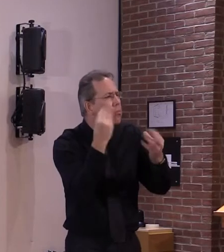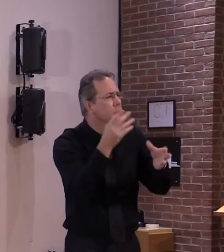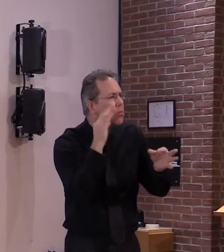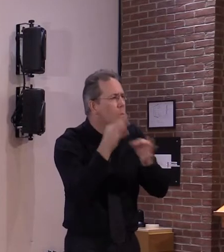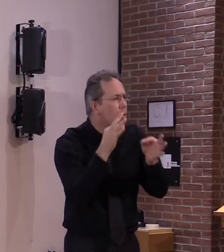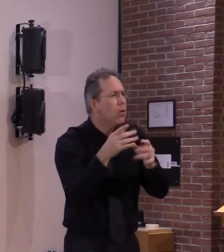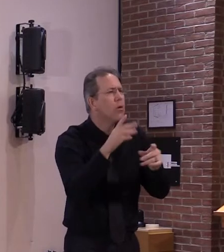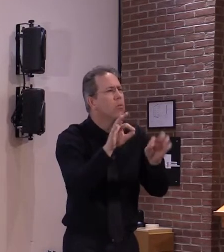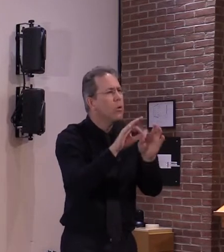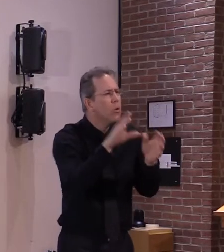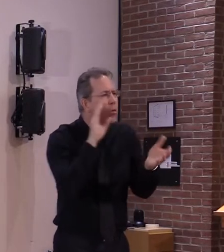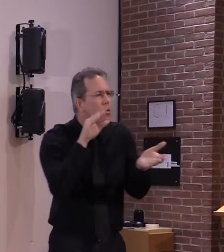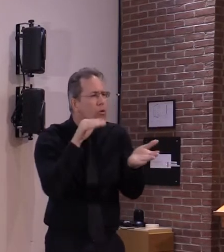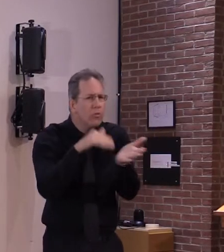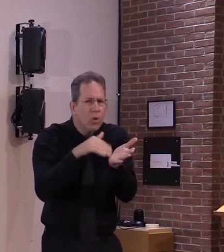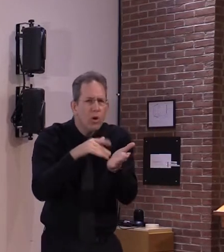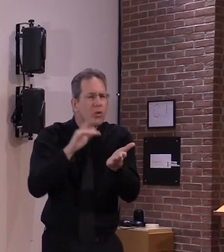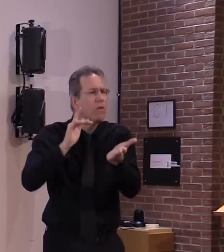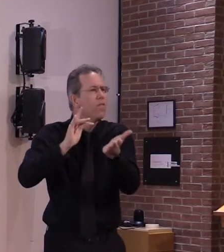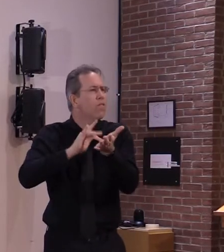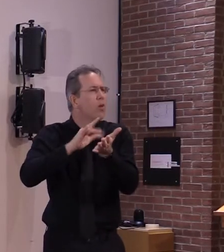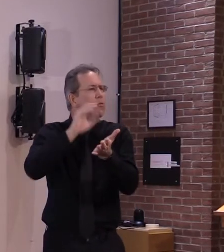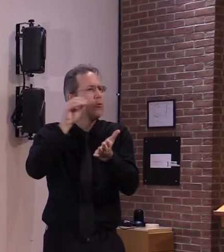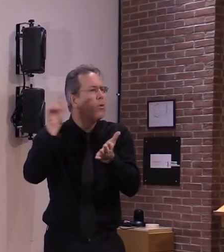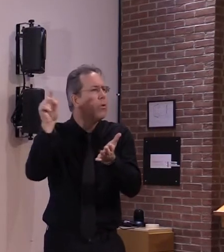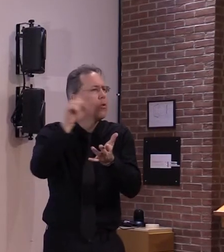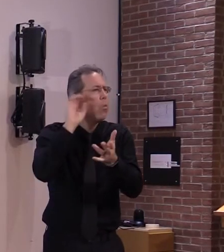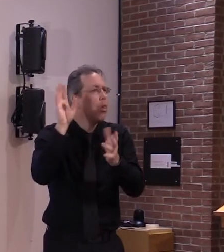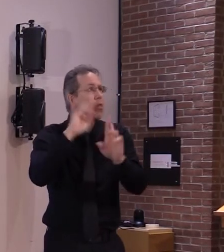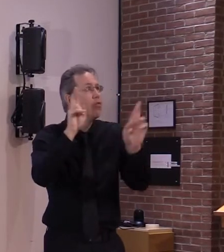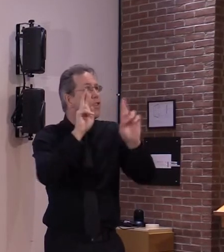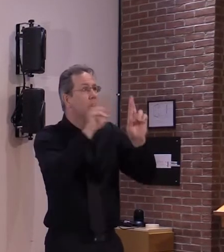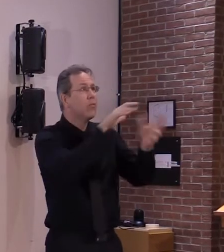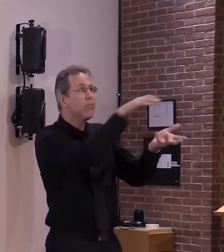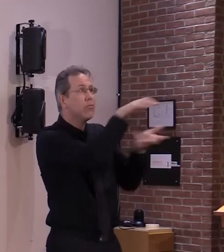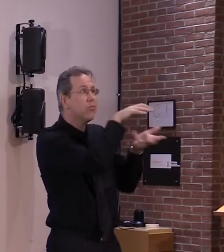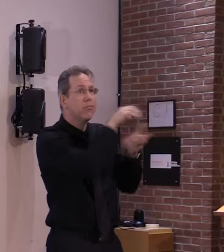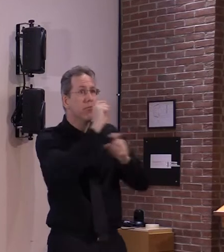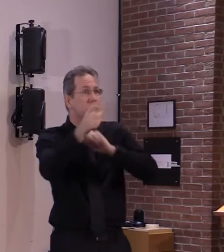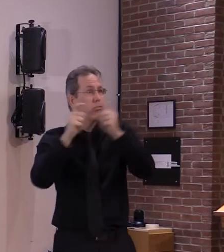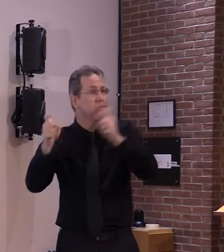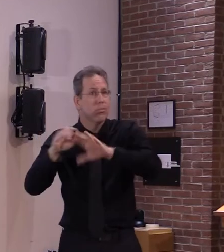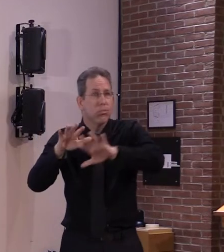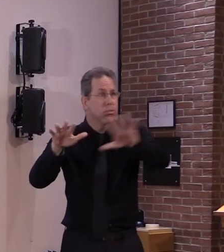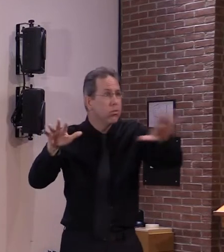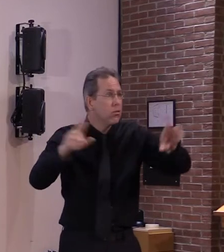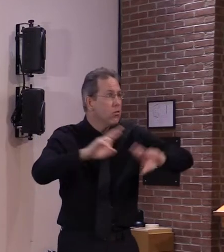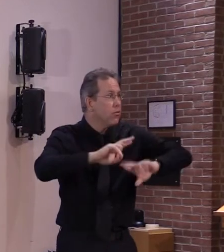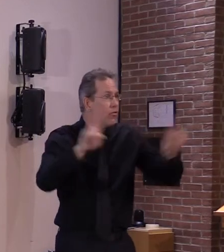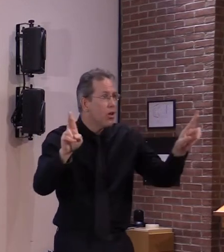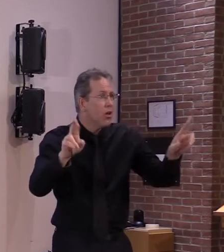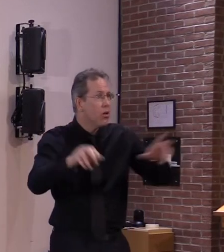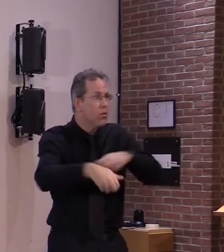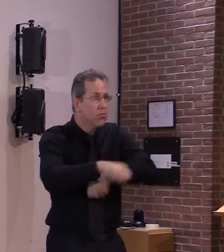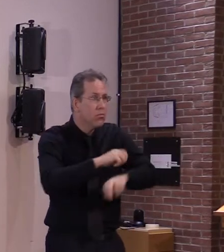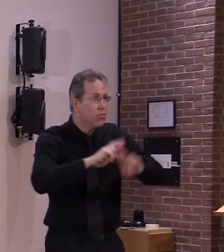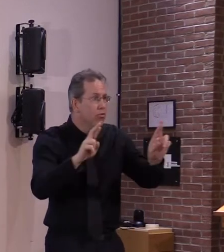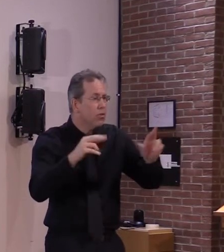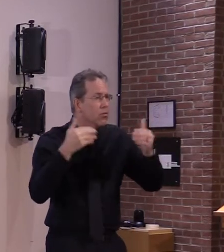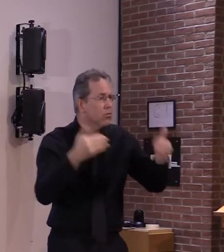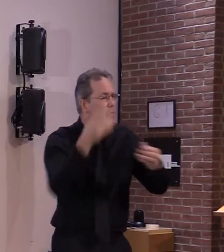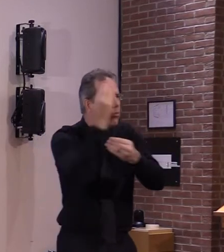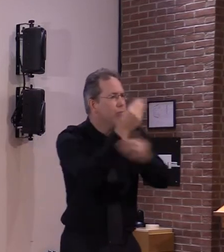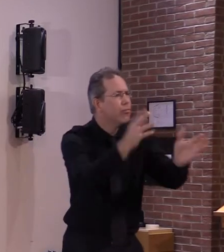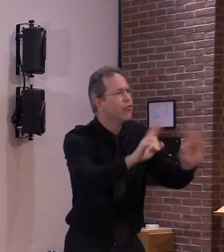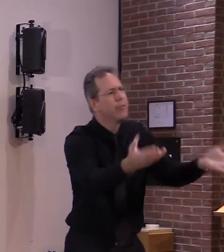provide the vaccine across the state we'll also collaborate with community organizations and other partners to make